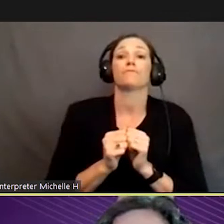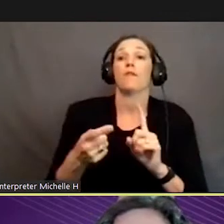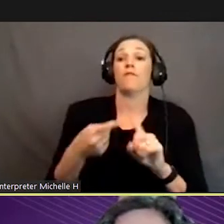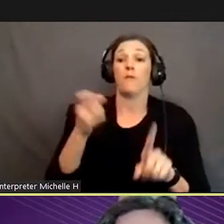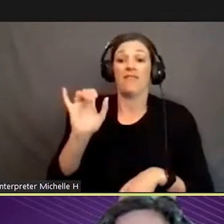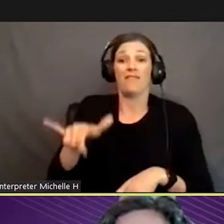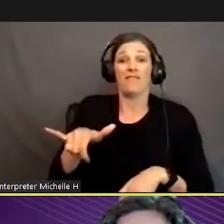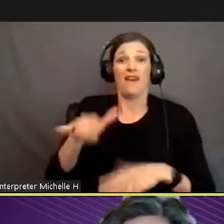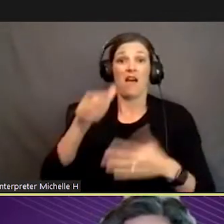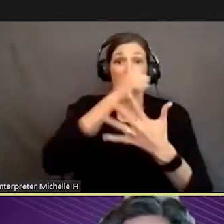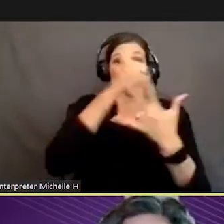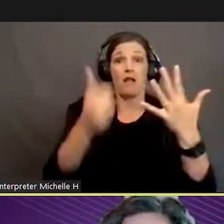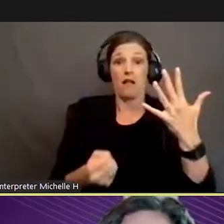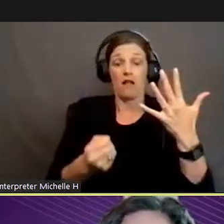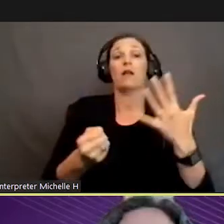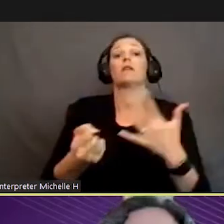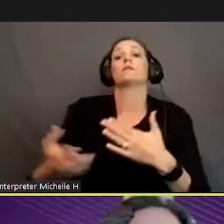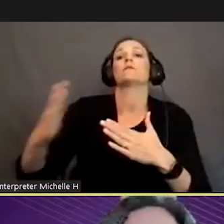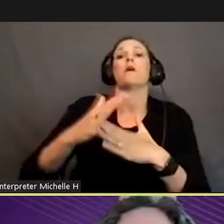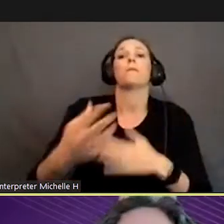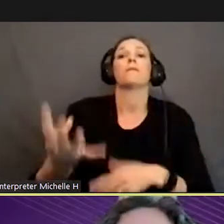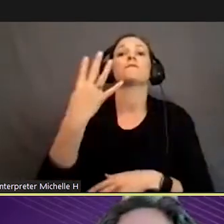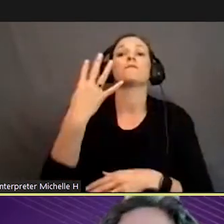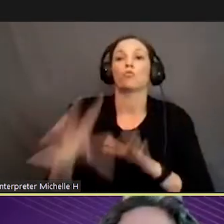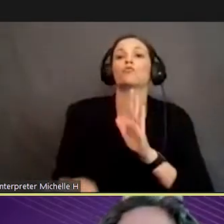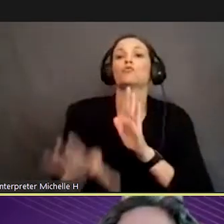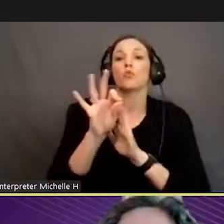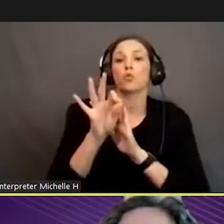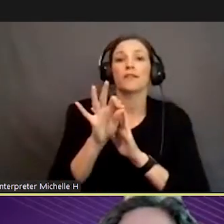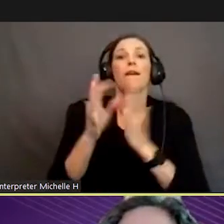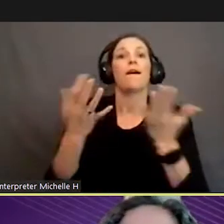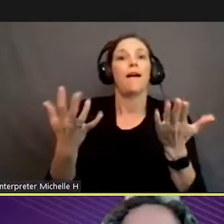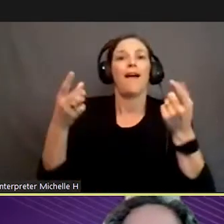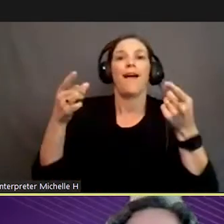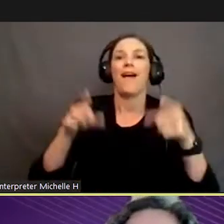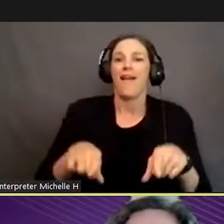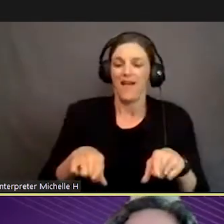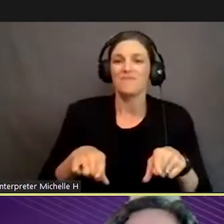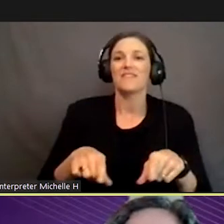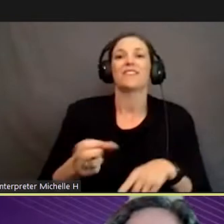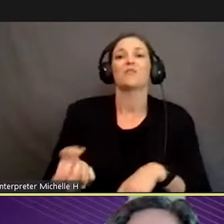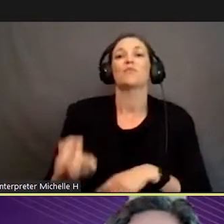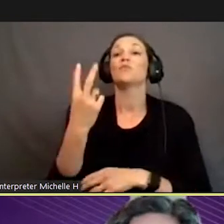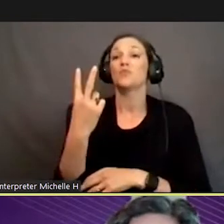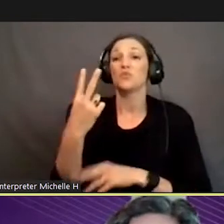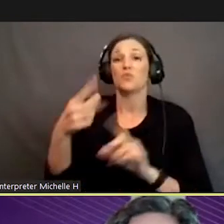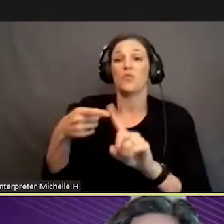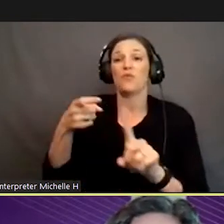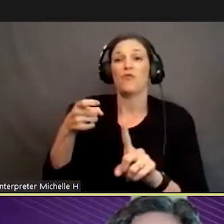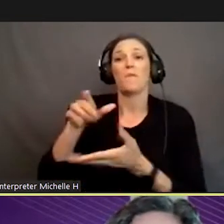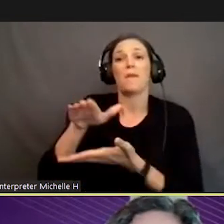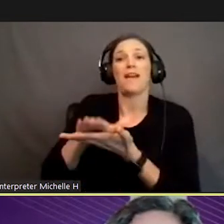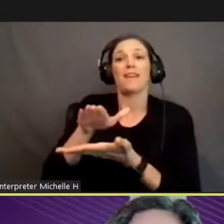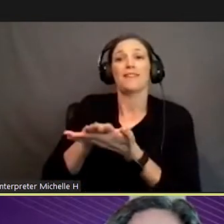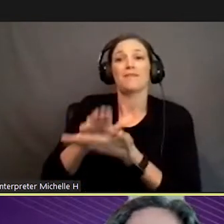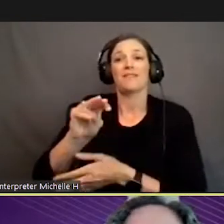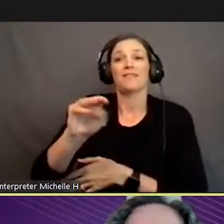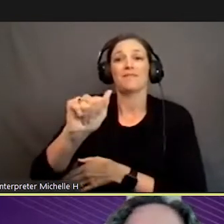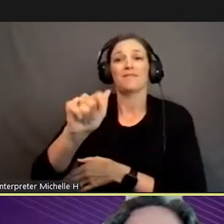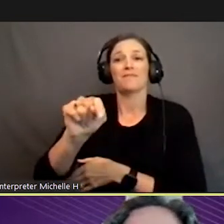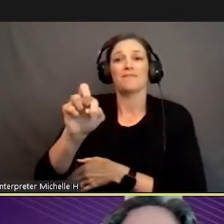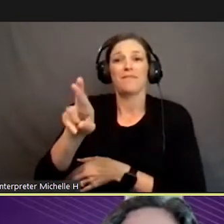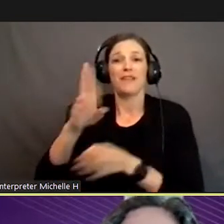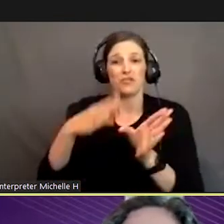finalists were chosen, and it just so happened it turned out that two of them were from the academic master plan